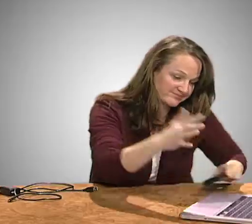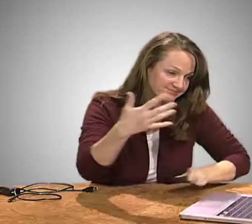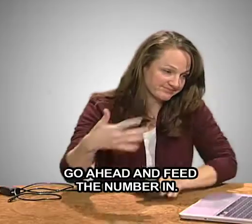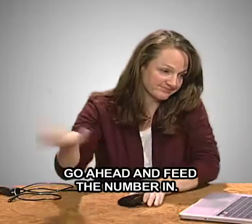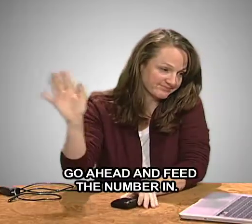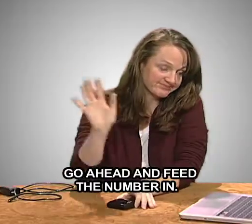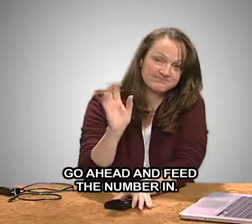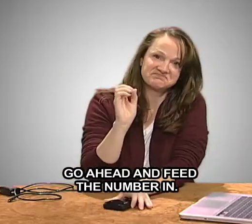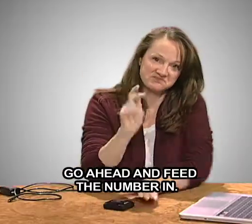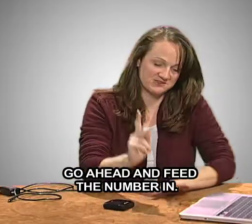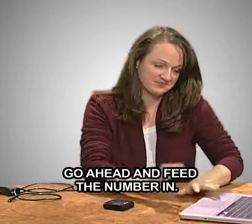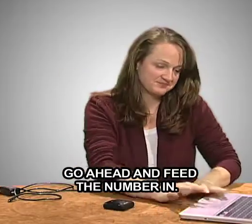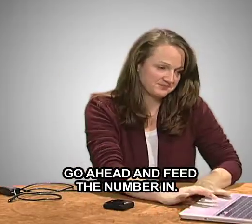Go ahead and feed the number into this.